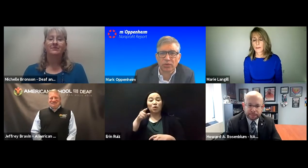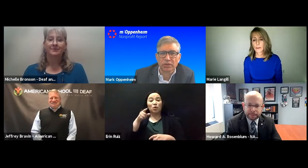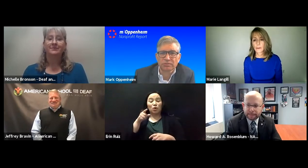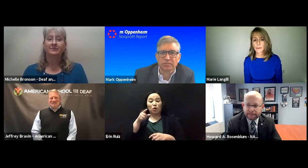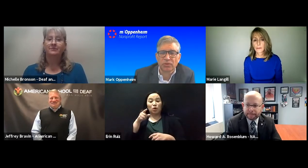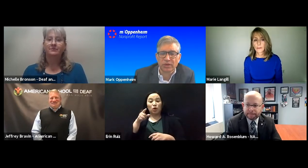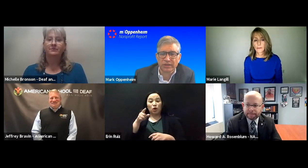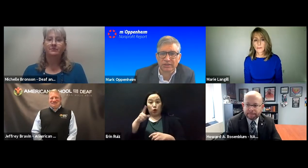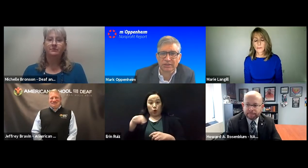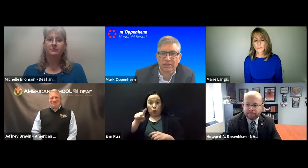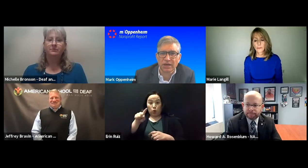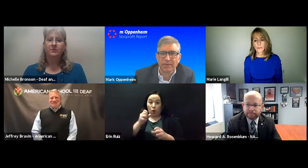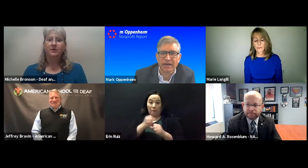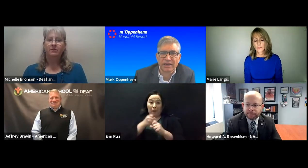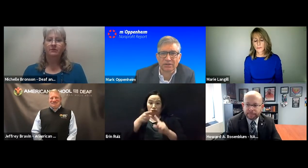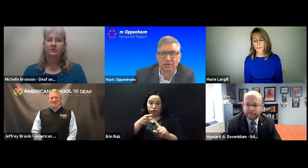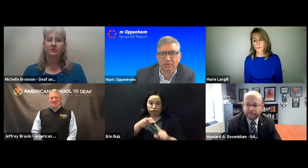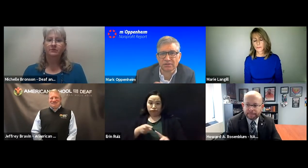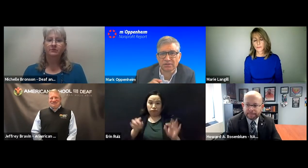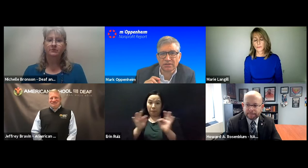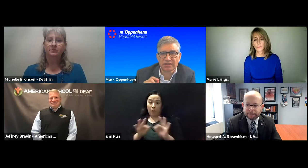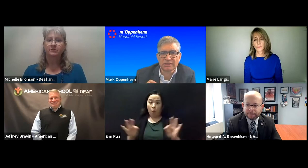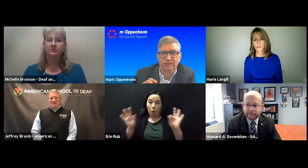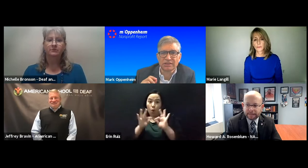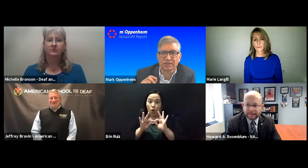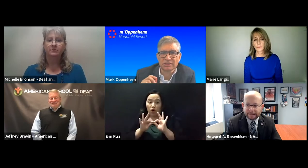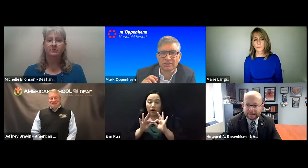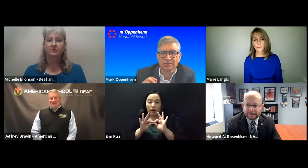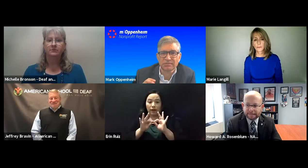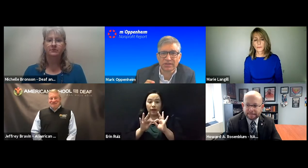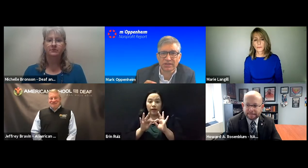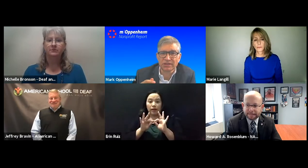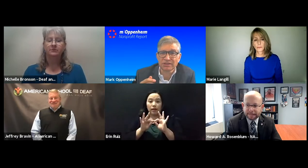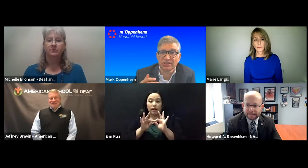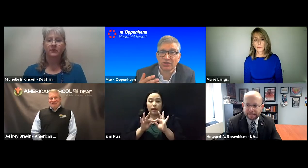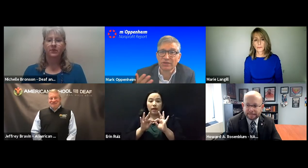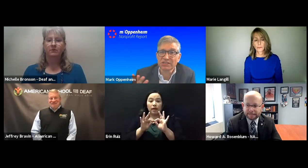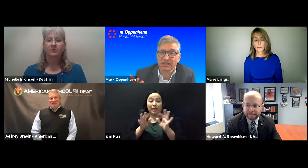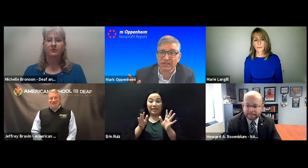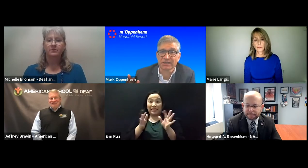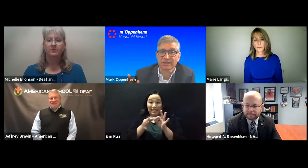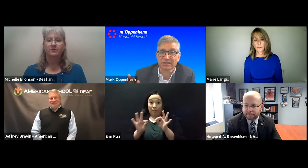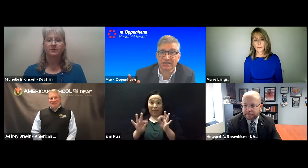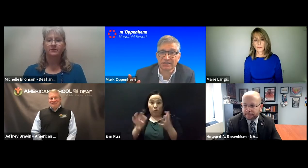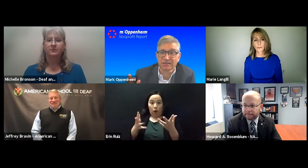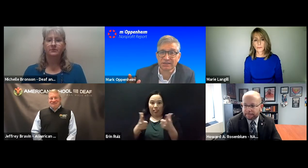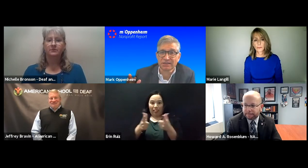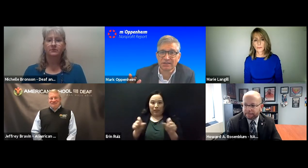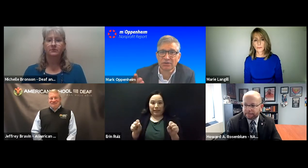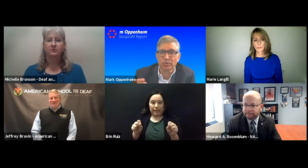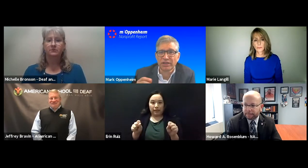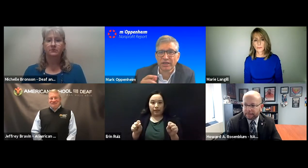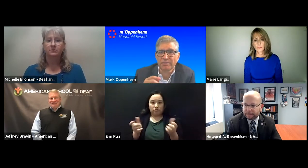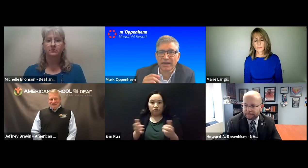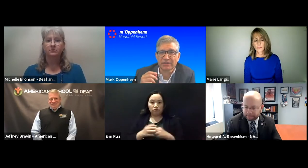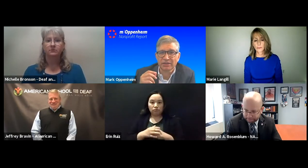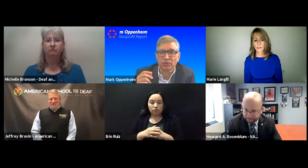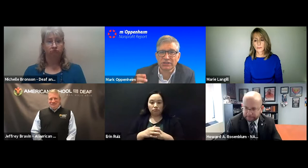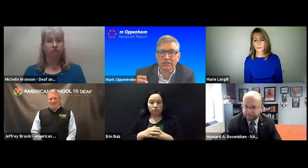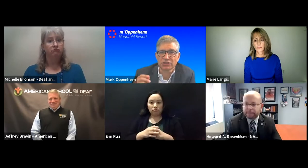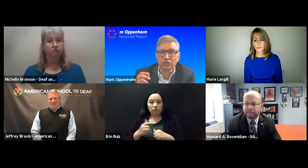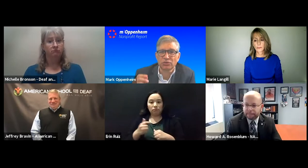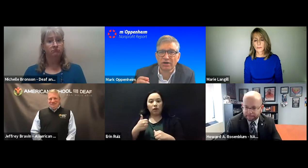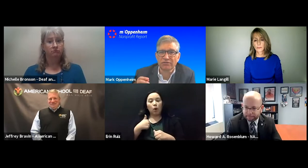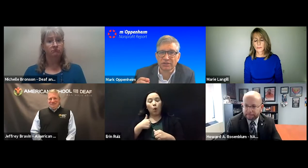important point about this is simply linguistic. We think about